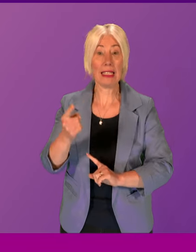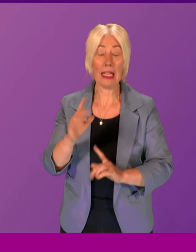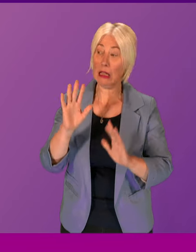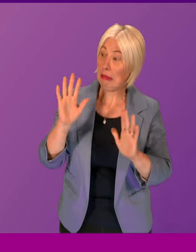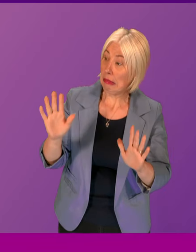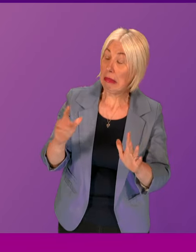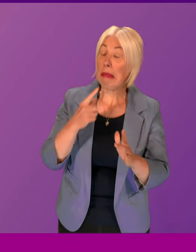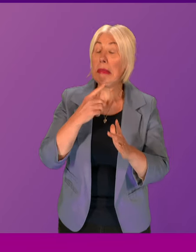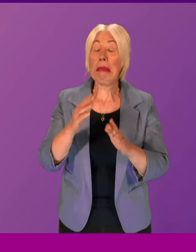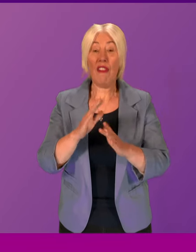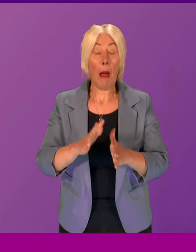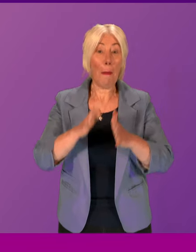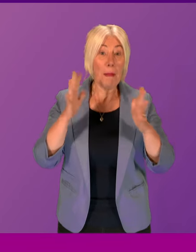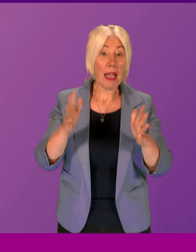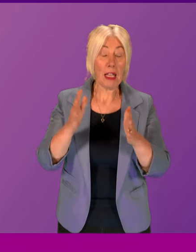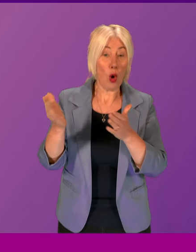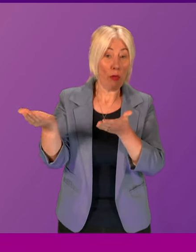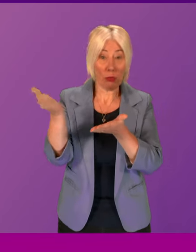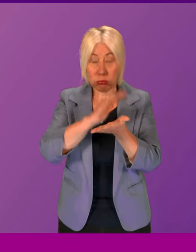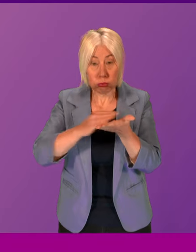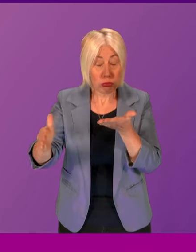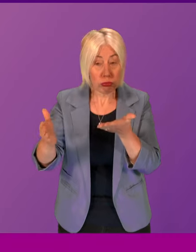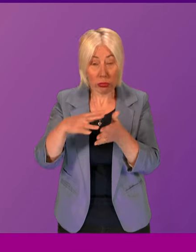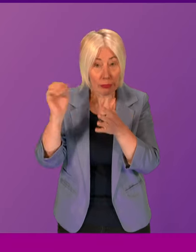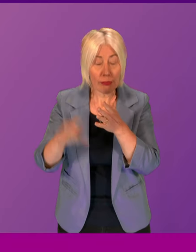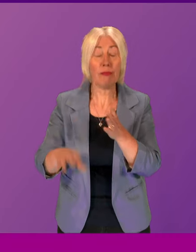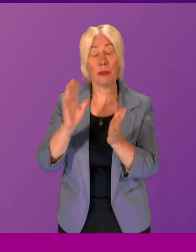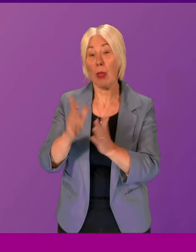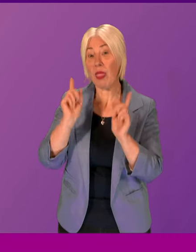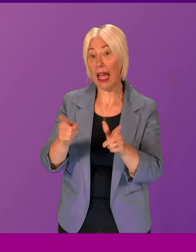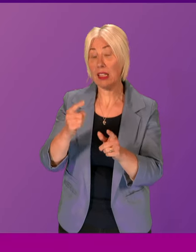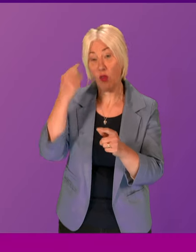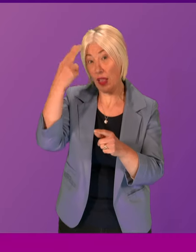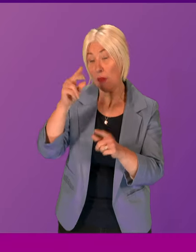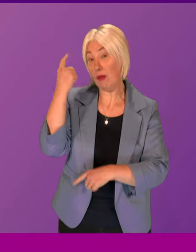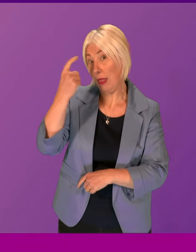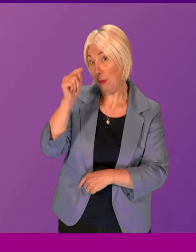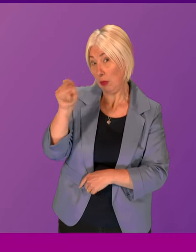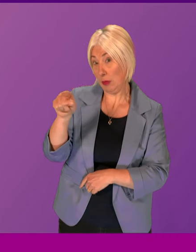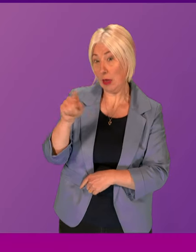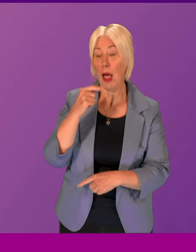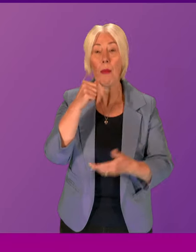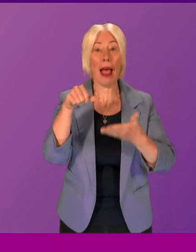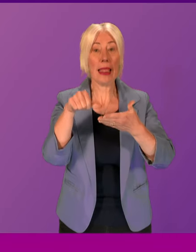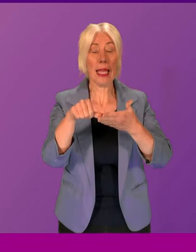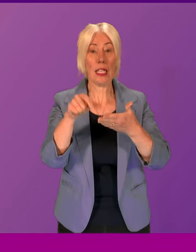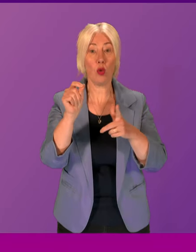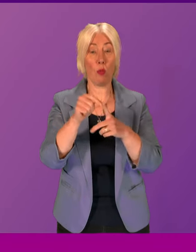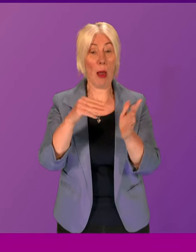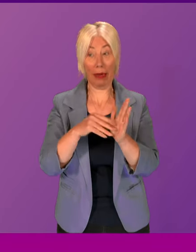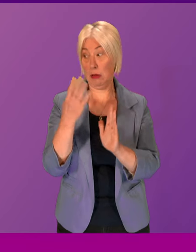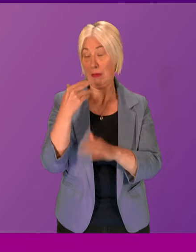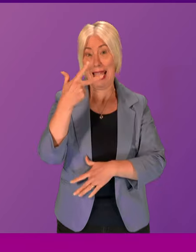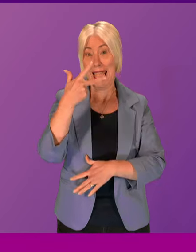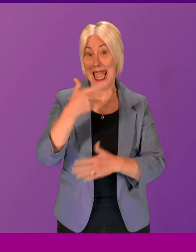mass exoneration is one that is very worthy of consideration. And in a letter to the Prime Minister just eight days